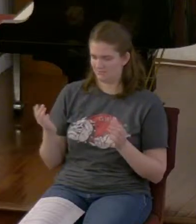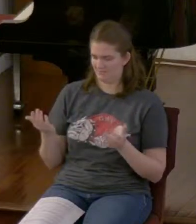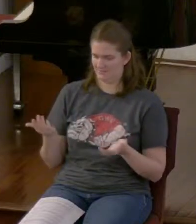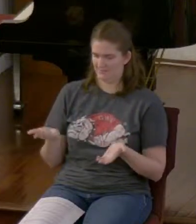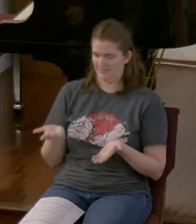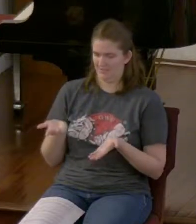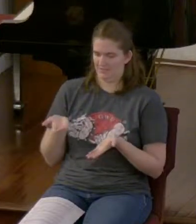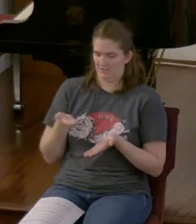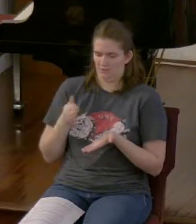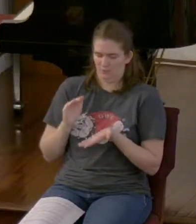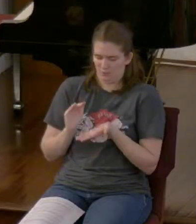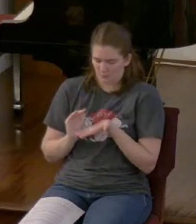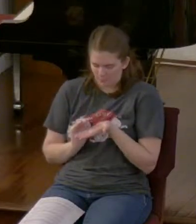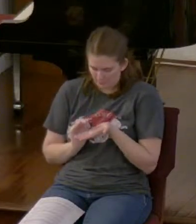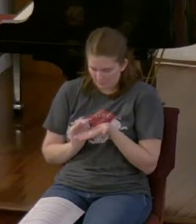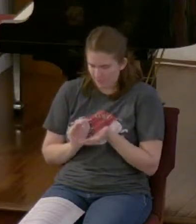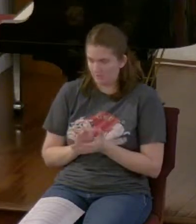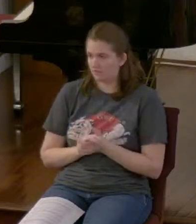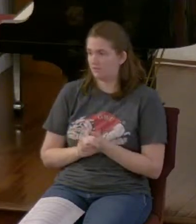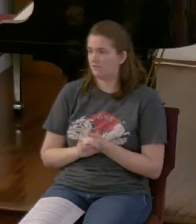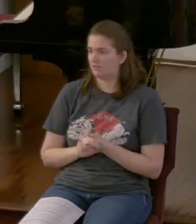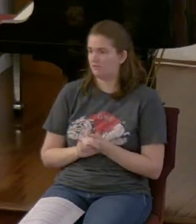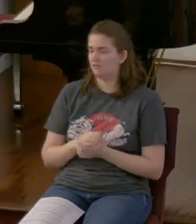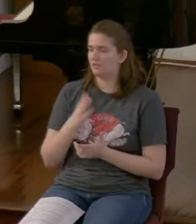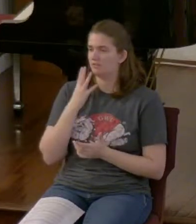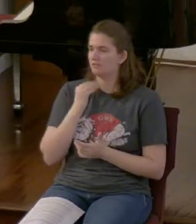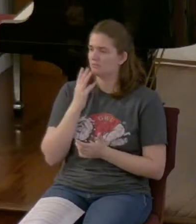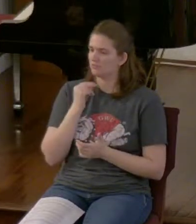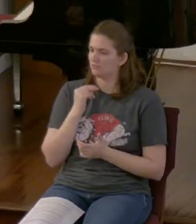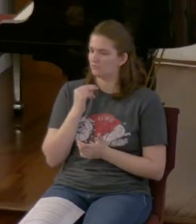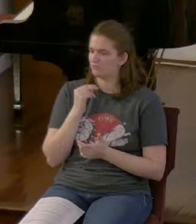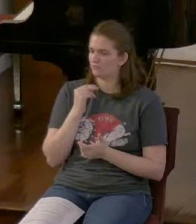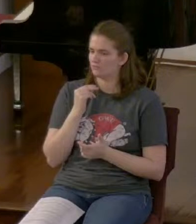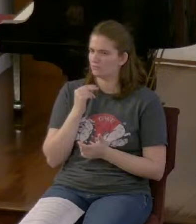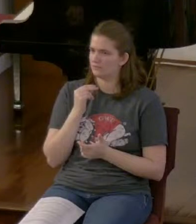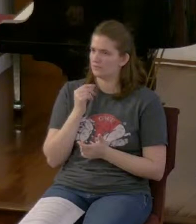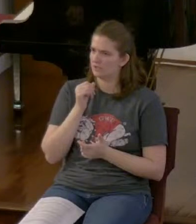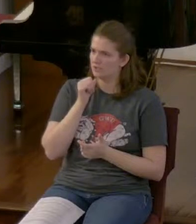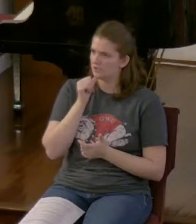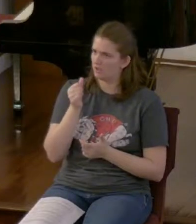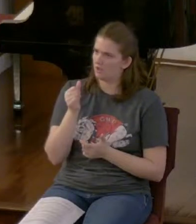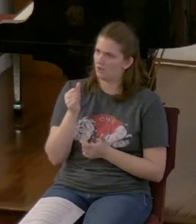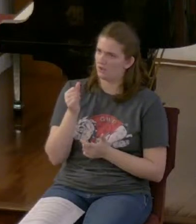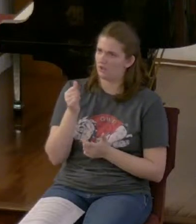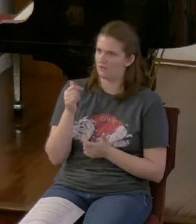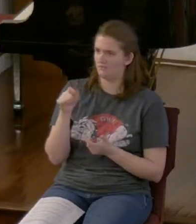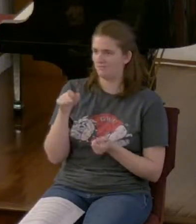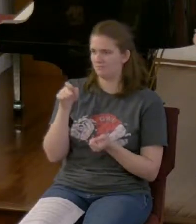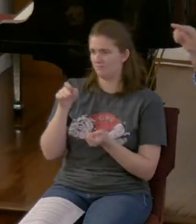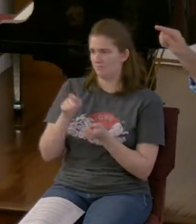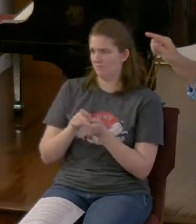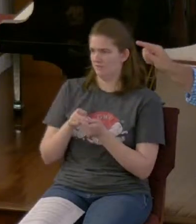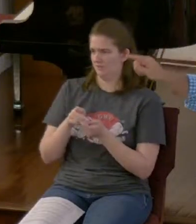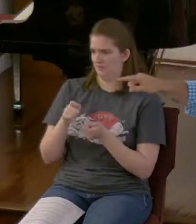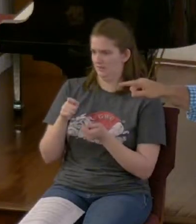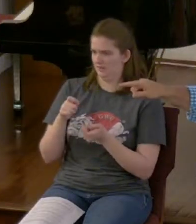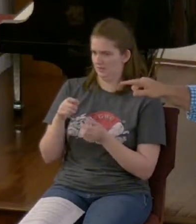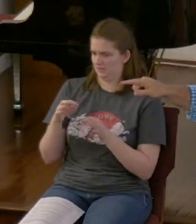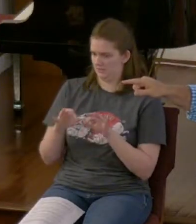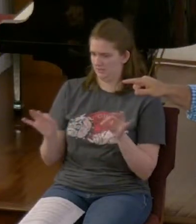Hebrew with the Old Testament it is not as a precise language as